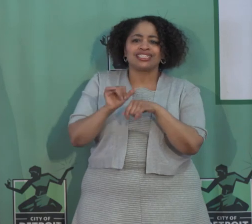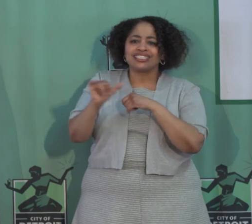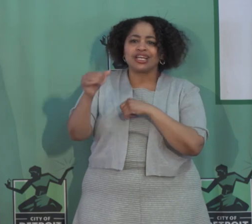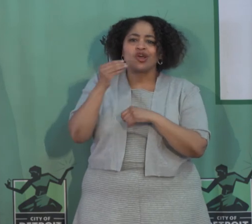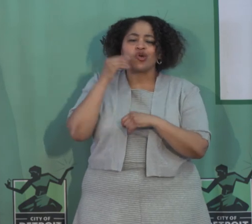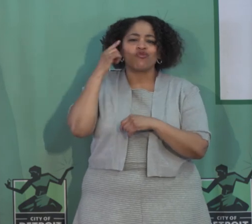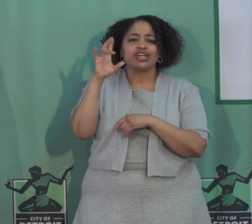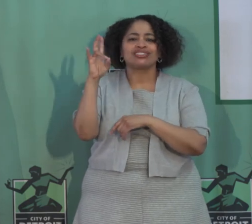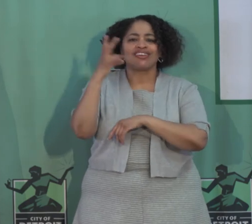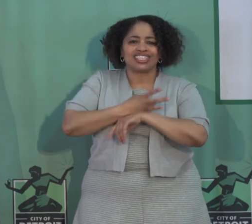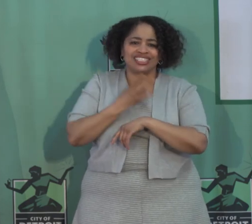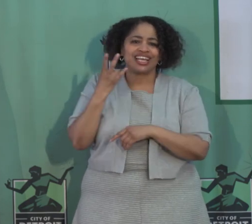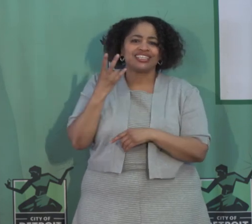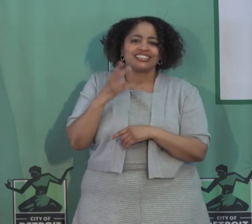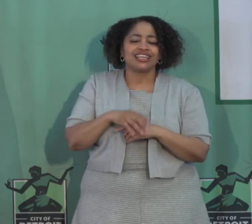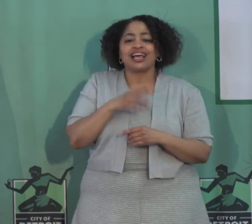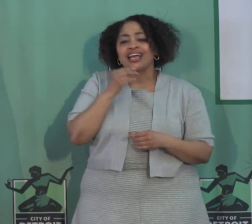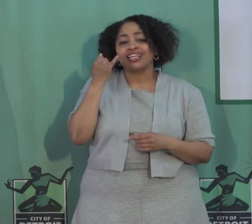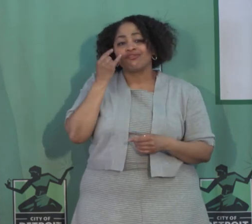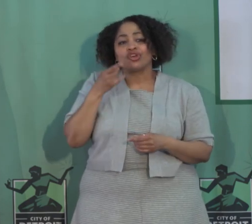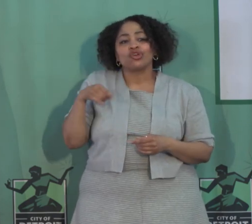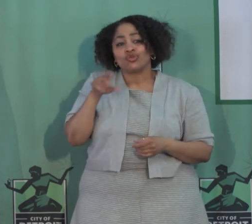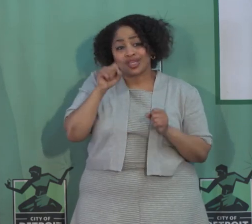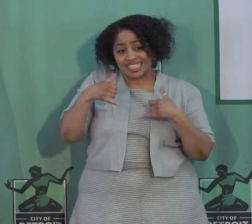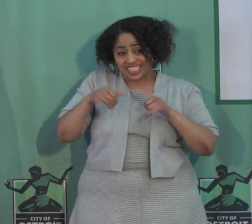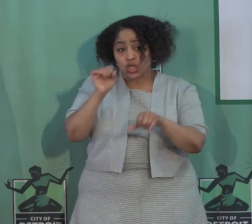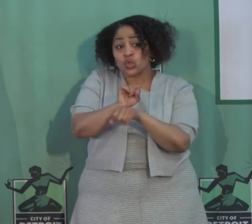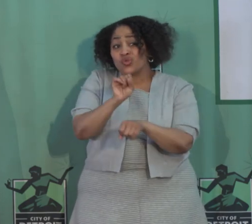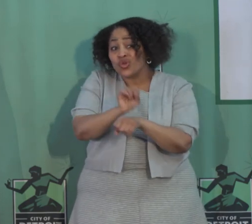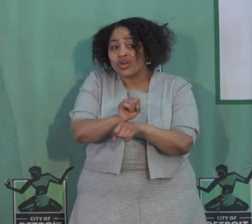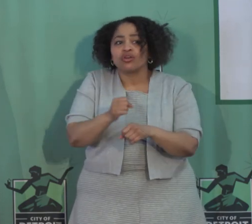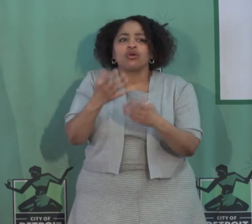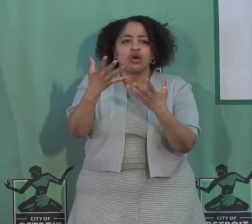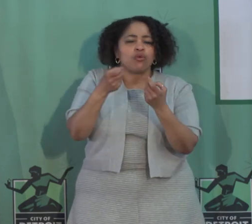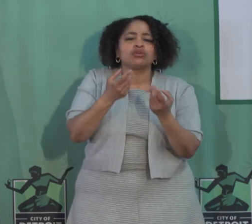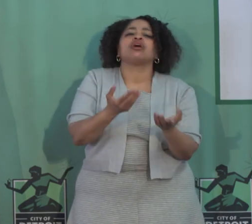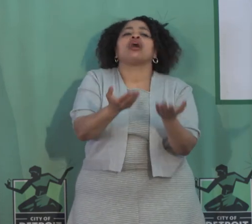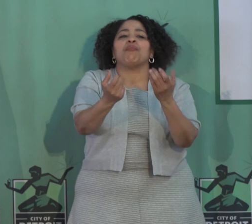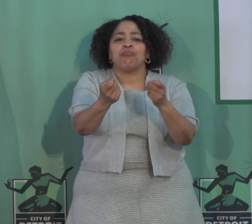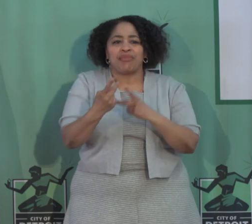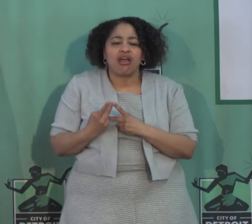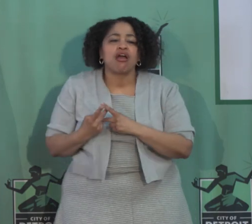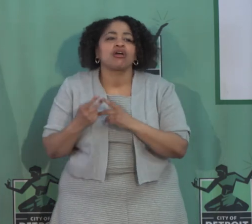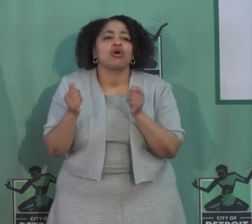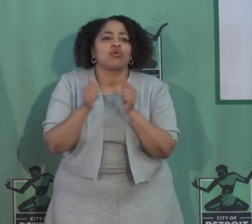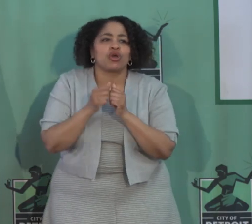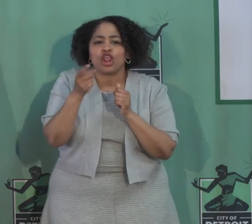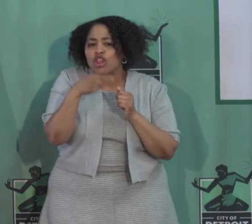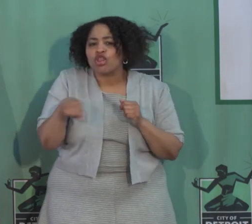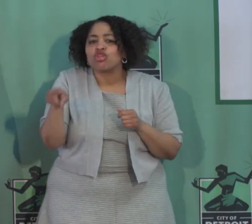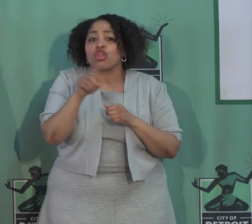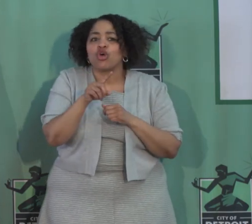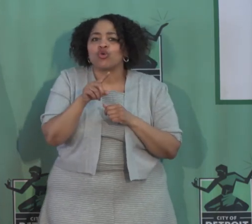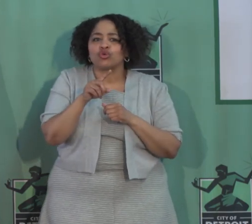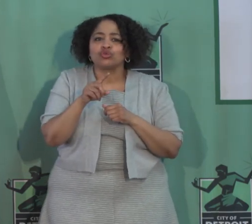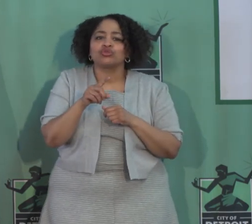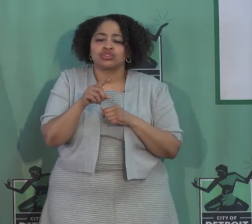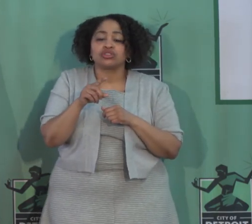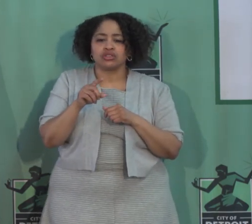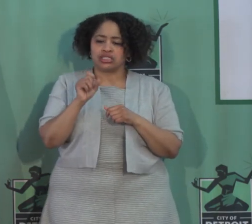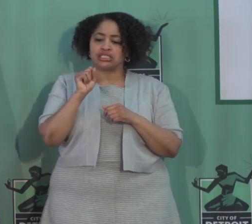seven days. And if you can still work, we want you to come back with those COVID symptoms